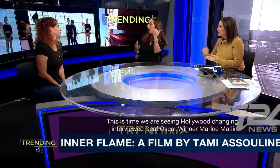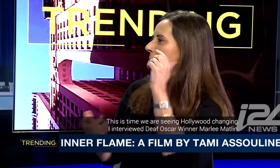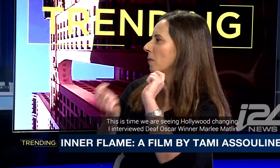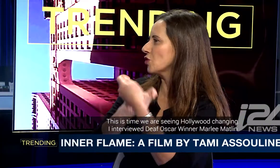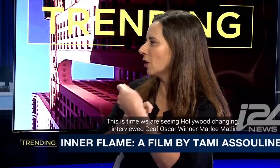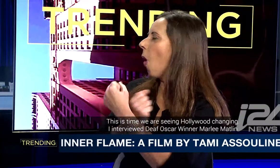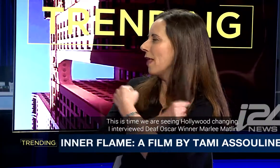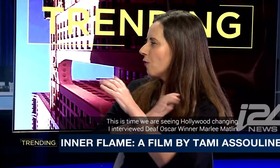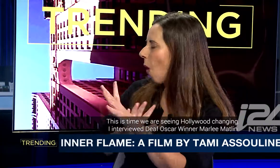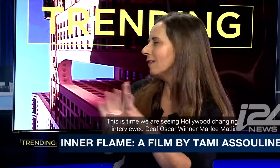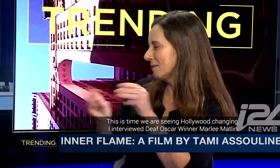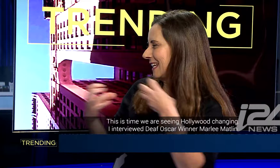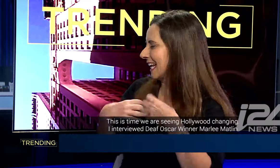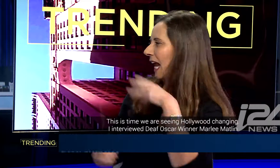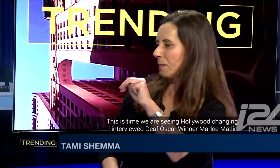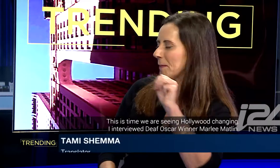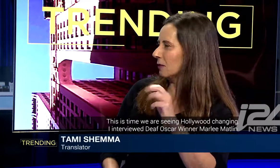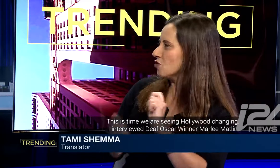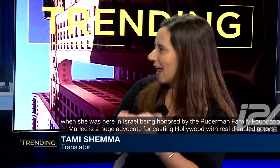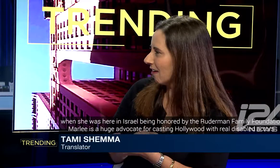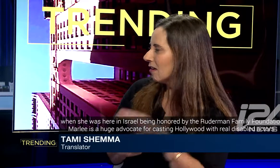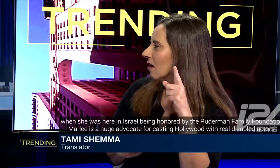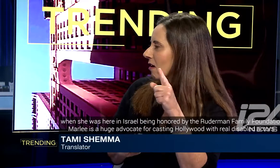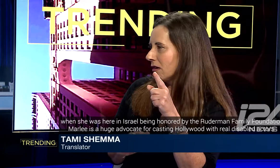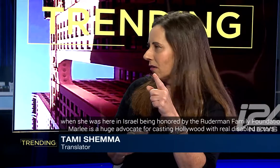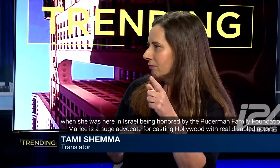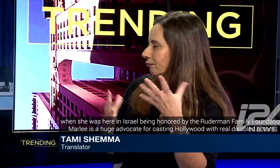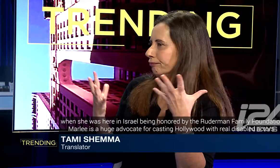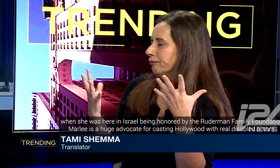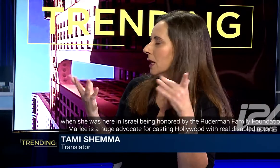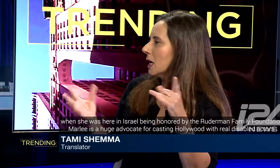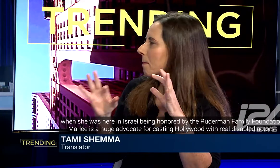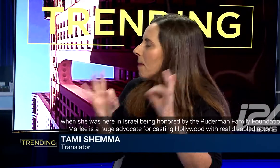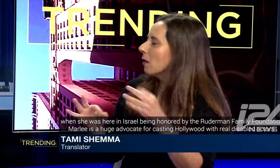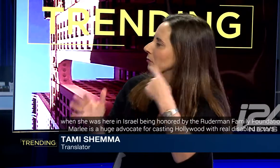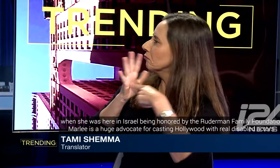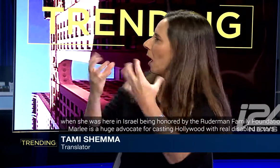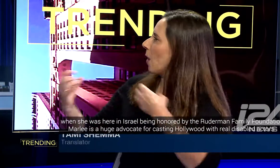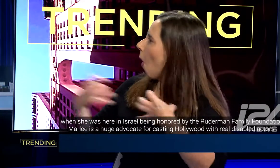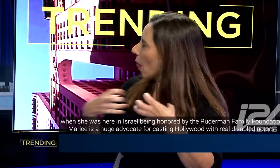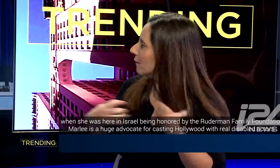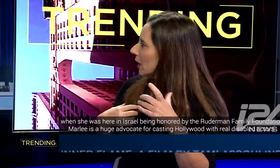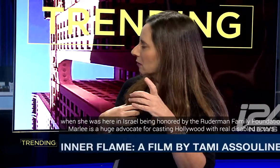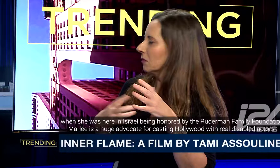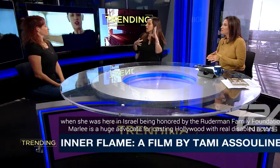know, again, Marlee Matlin was here. She's a big advocate for, you know, casting in Hollywood with real disabled actors.